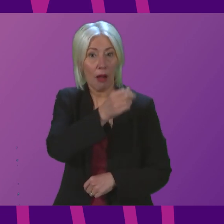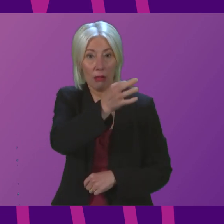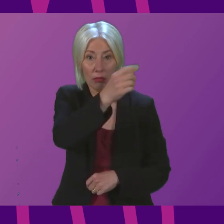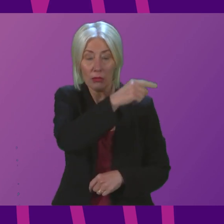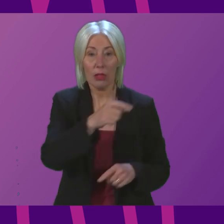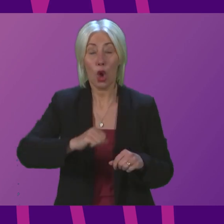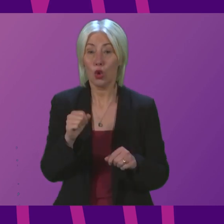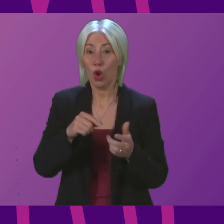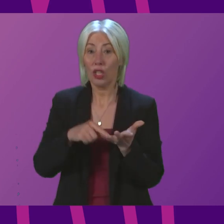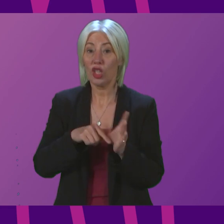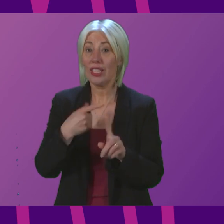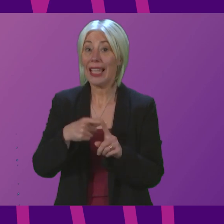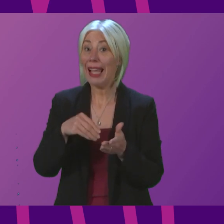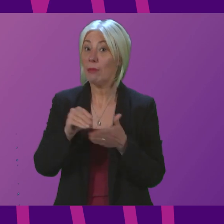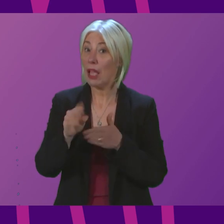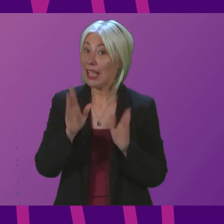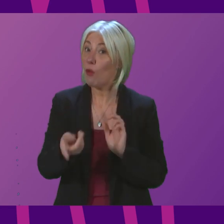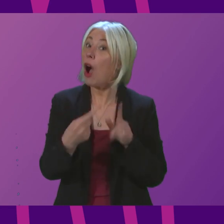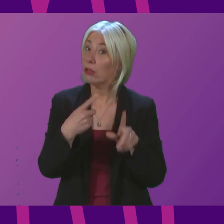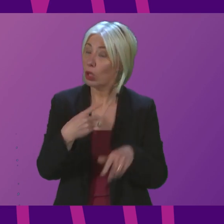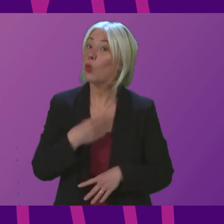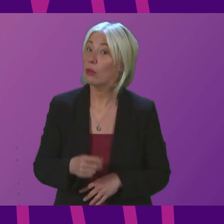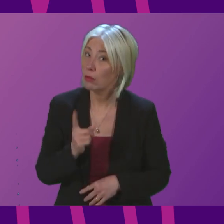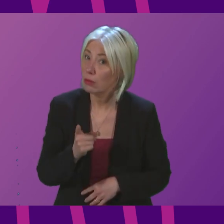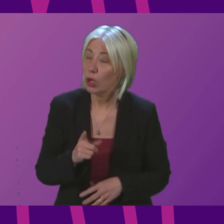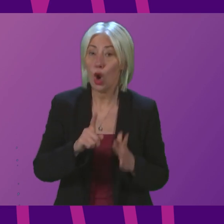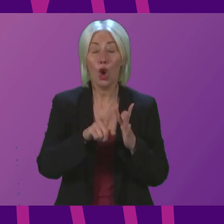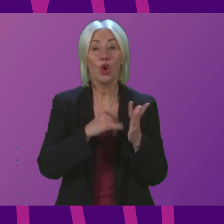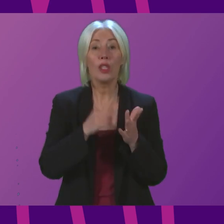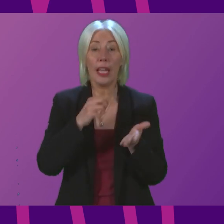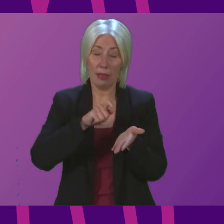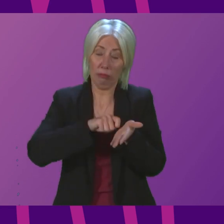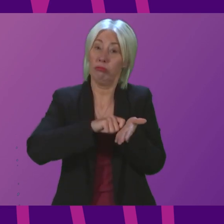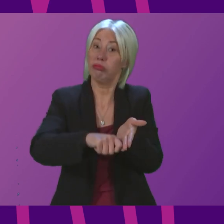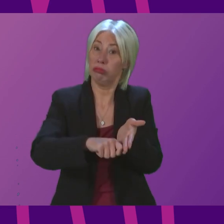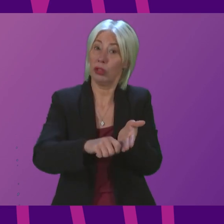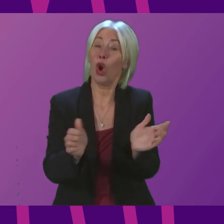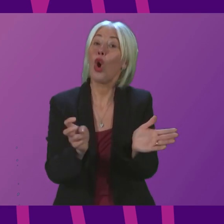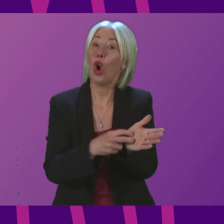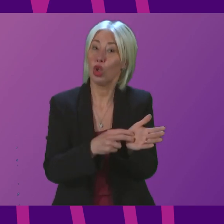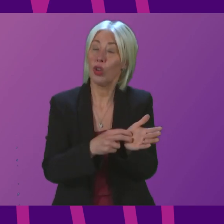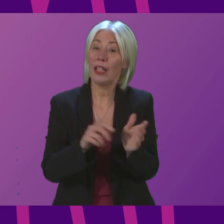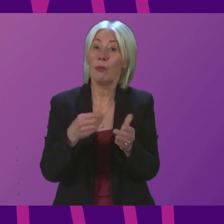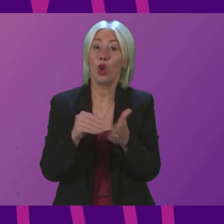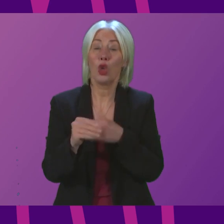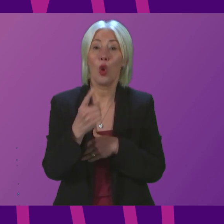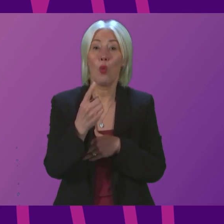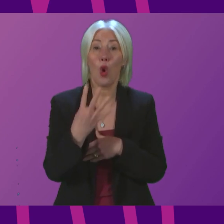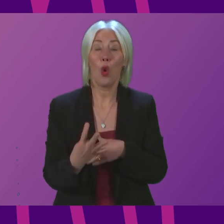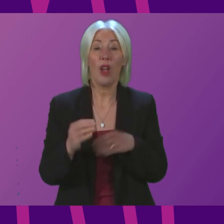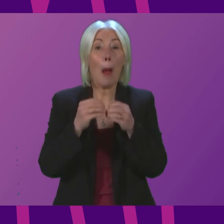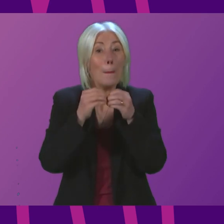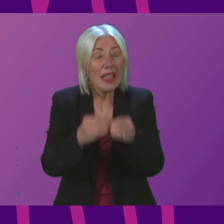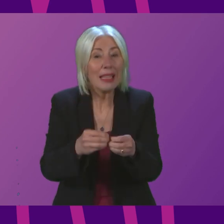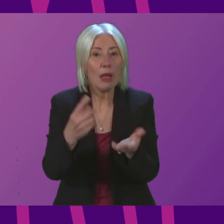taxpayers need answers to. John Swinney signed off these ferry contracts that have so far cost quarter of a billion pounds